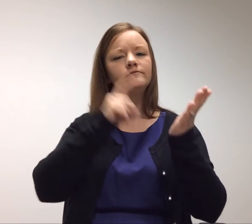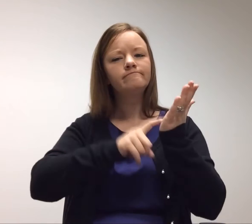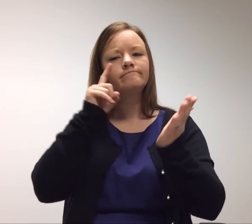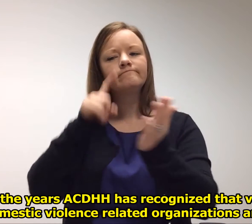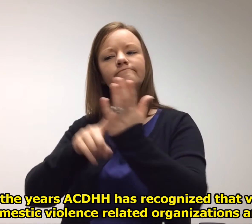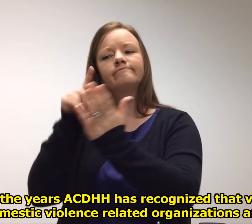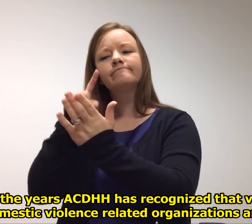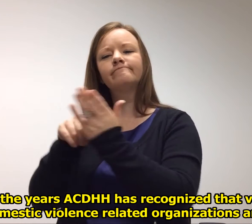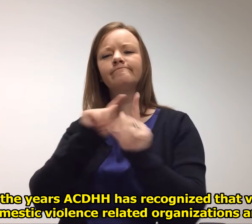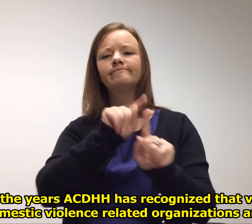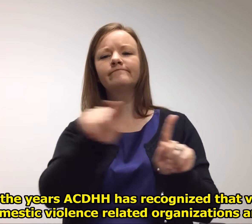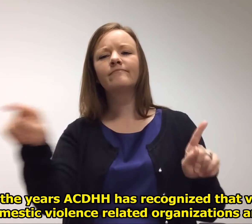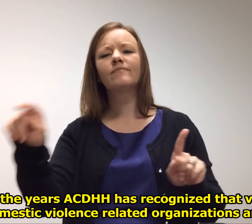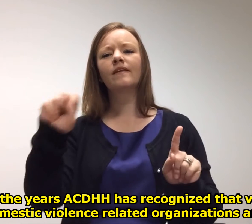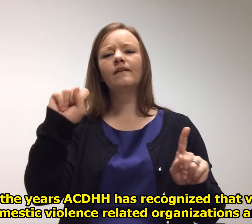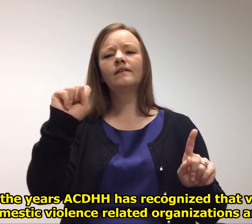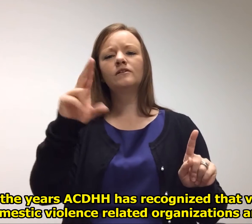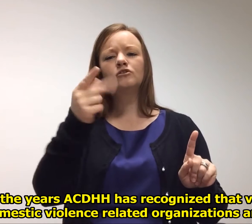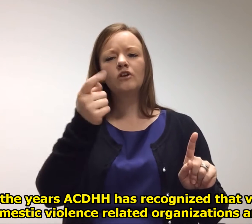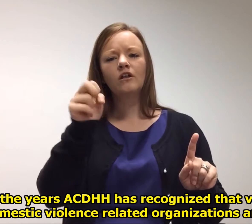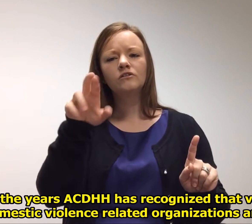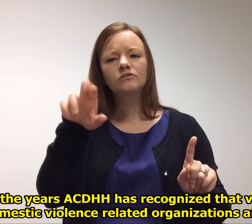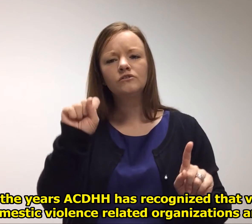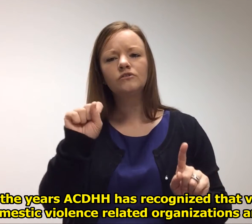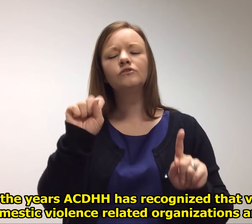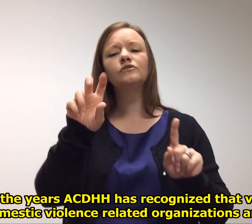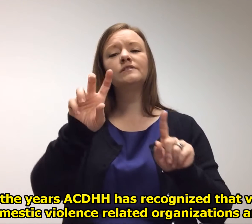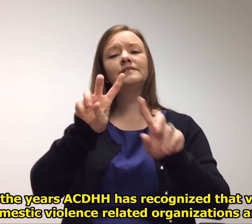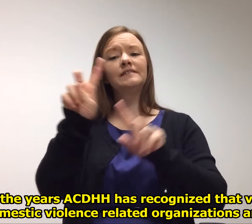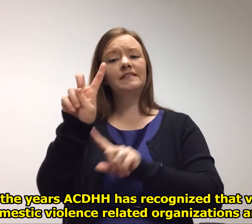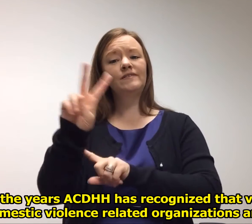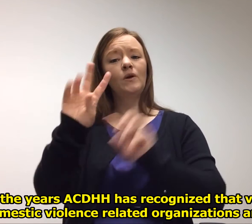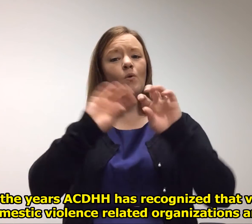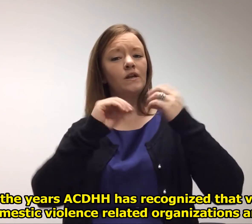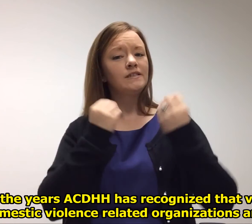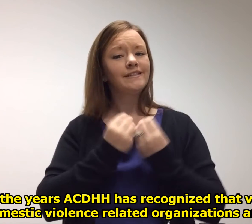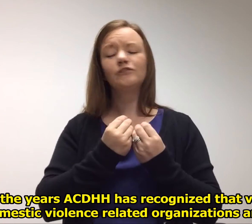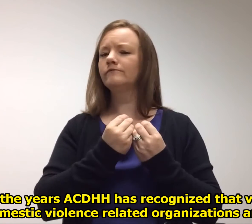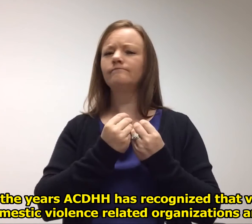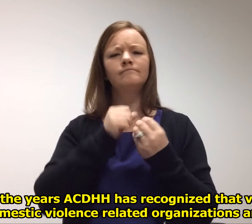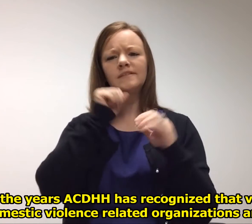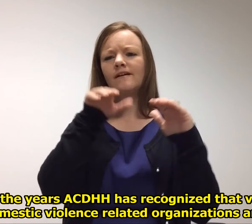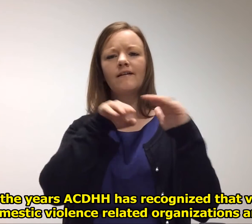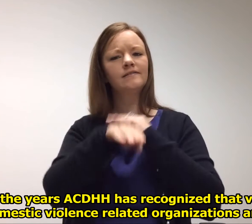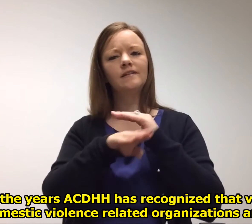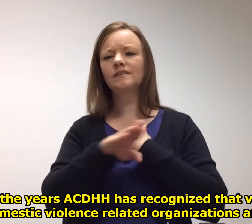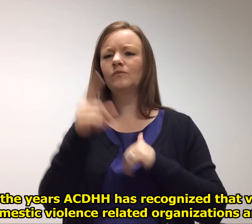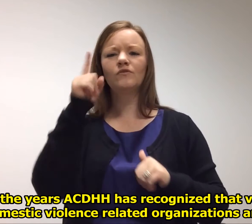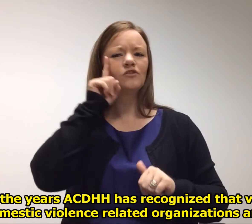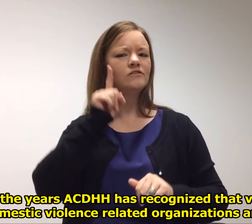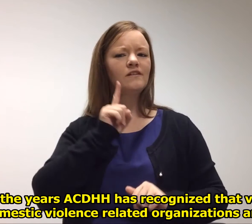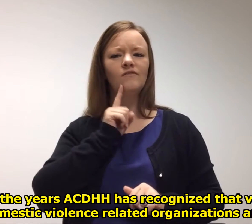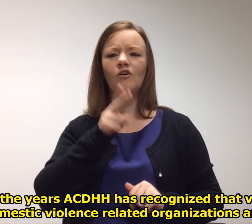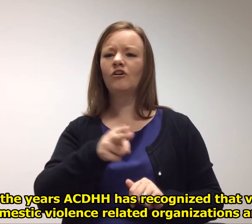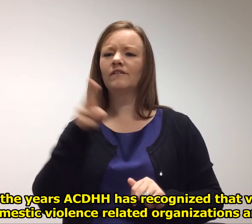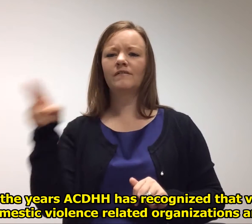Over the years, ACDHH has recognized that various shelters and domestic violence-related organizations are not